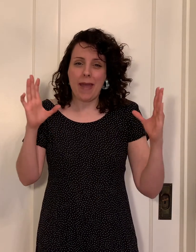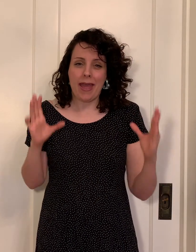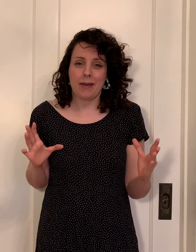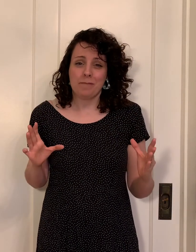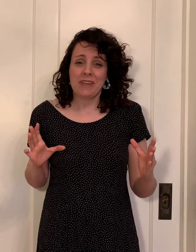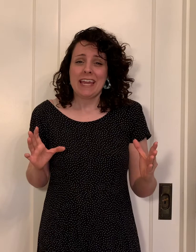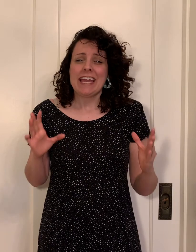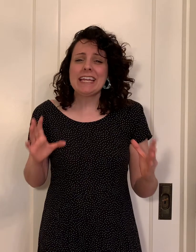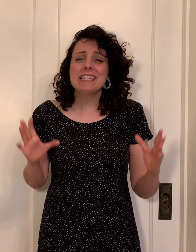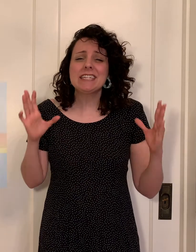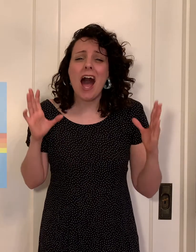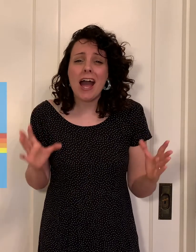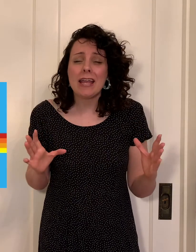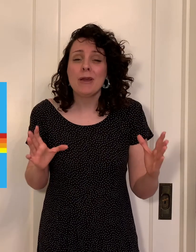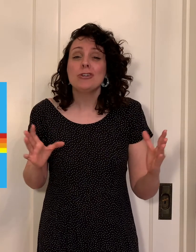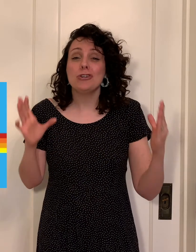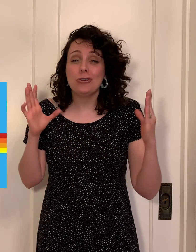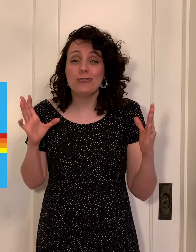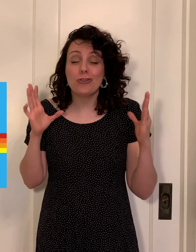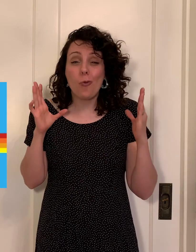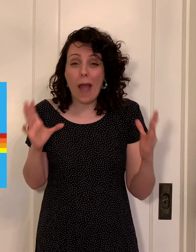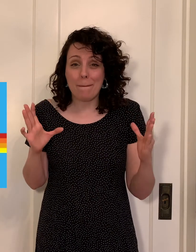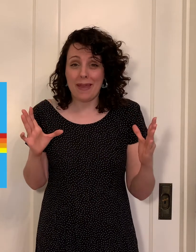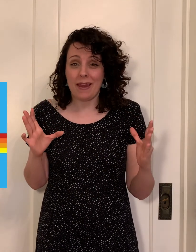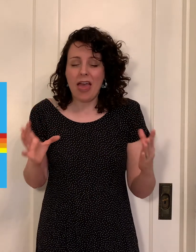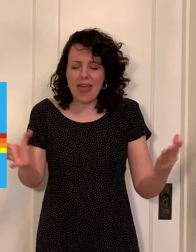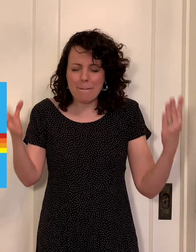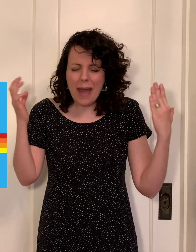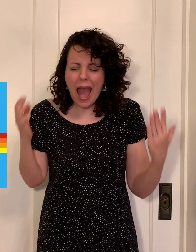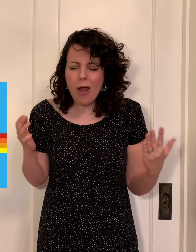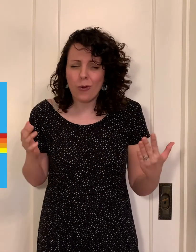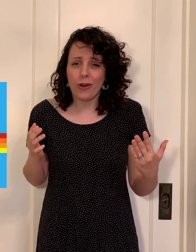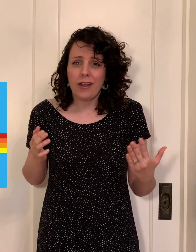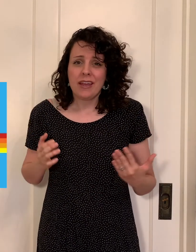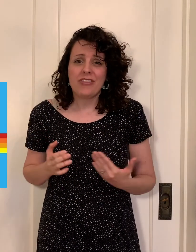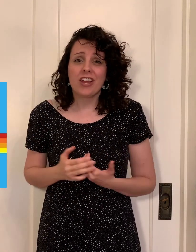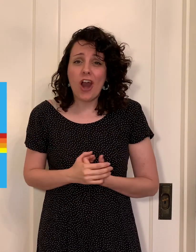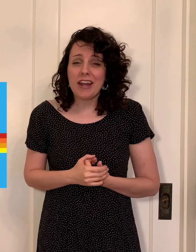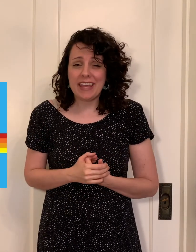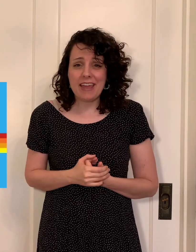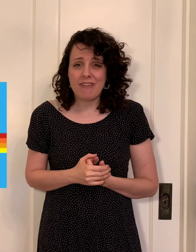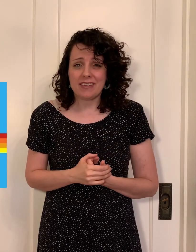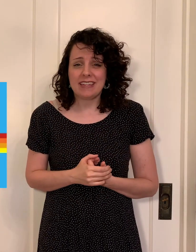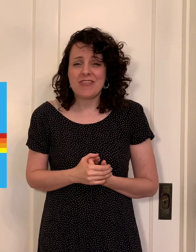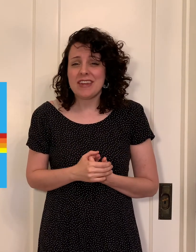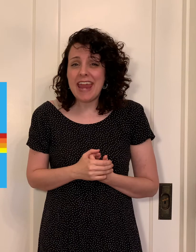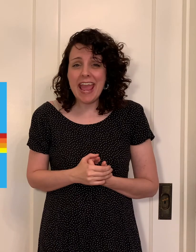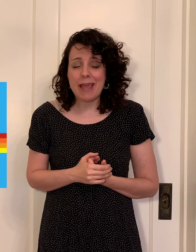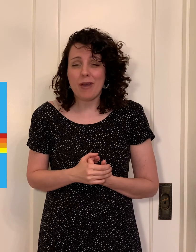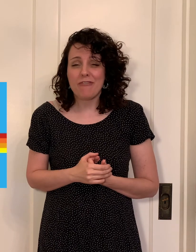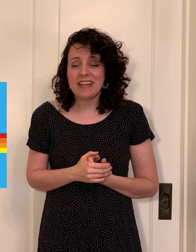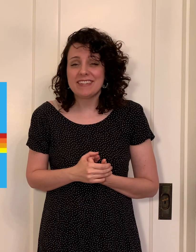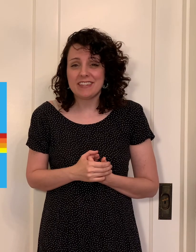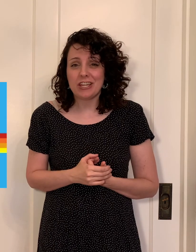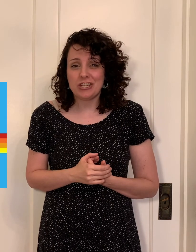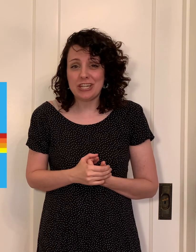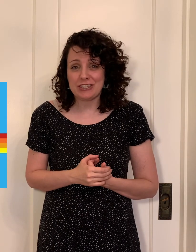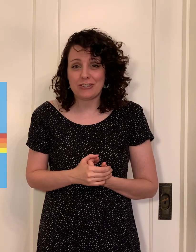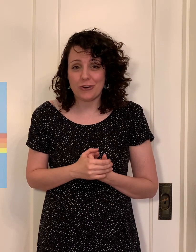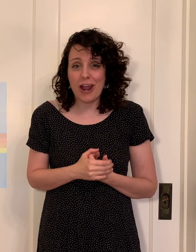it's time to use the weapon that power that god gave us in the name of his son jesus christ